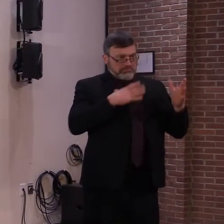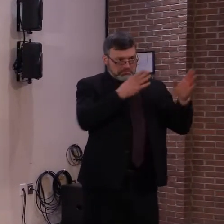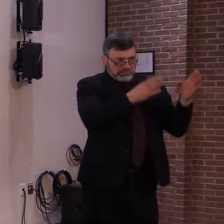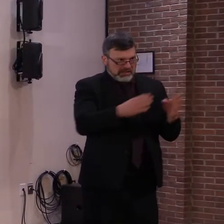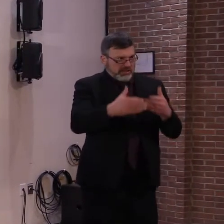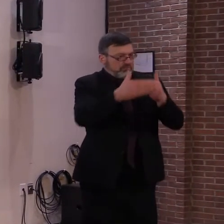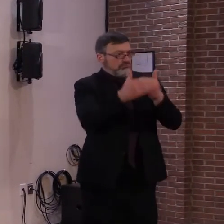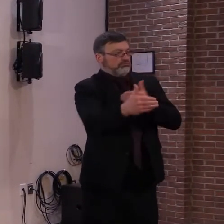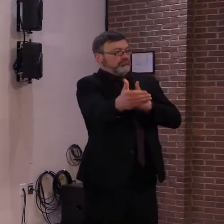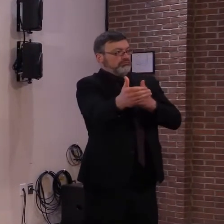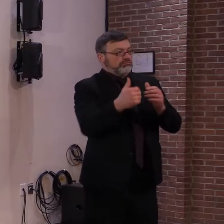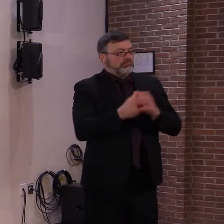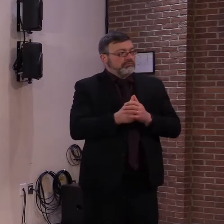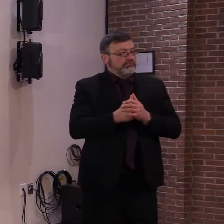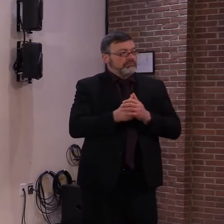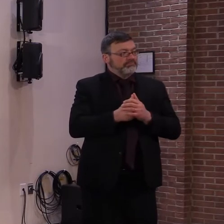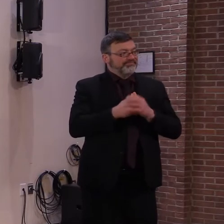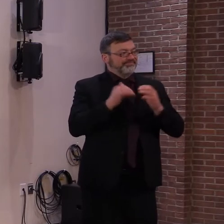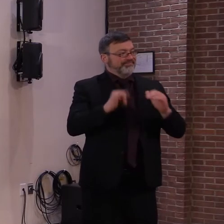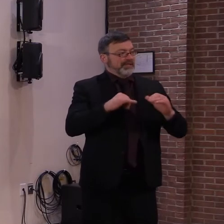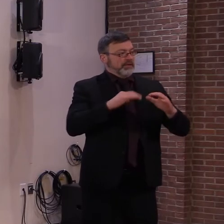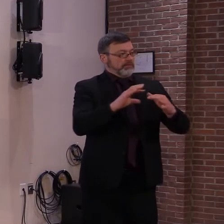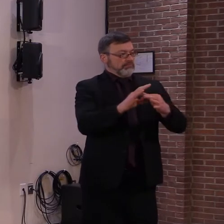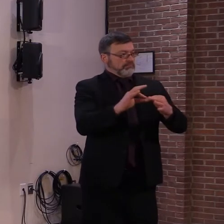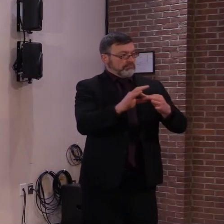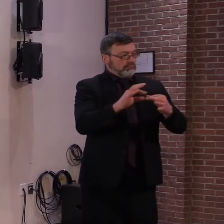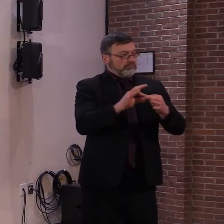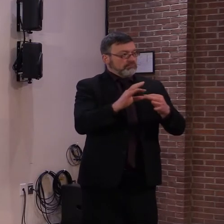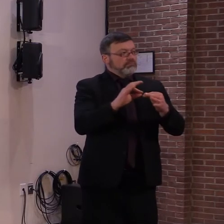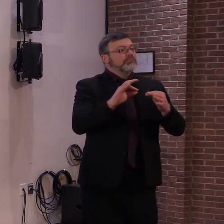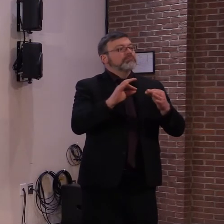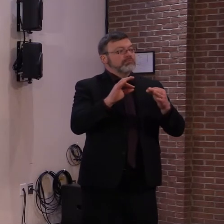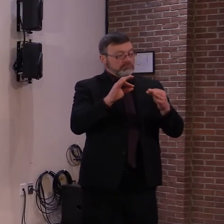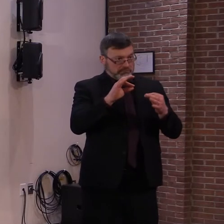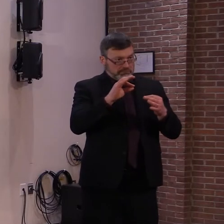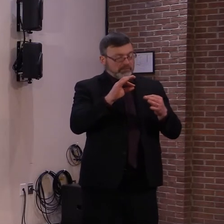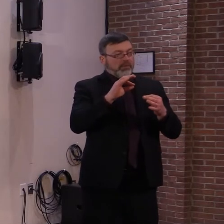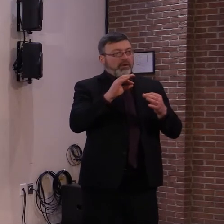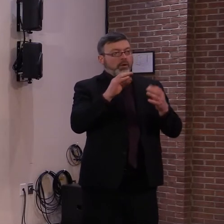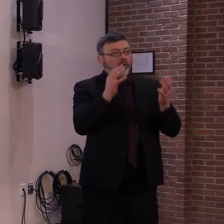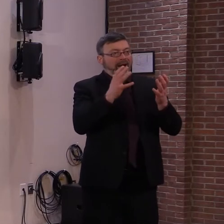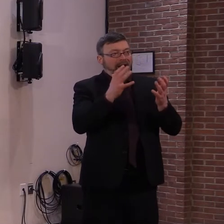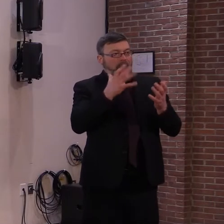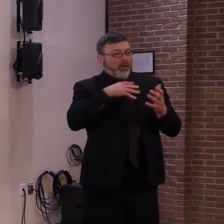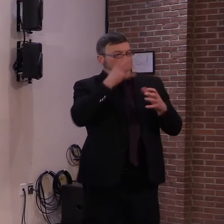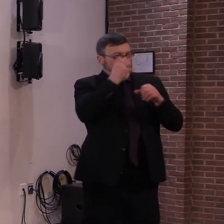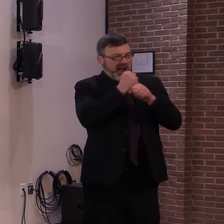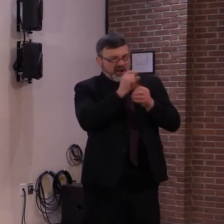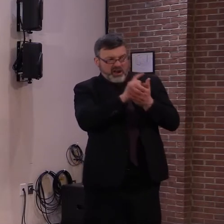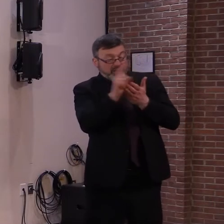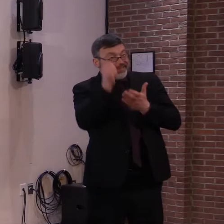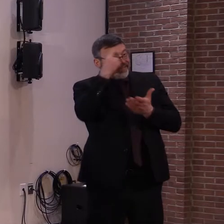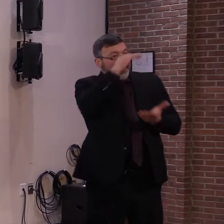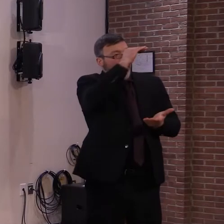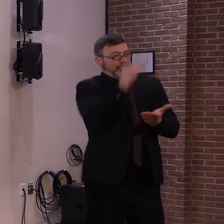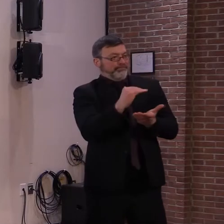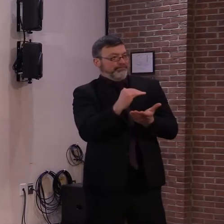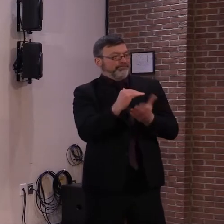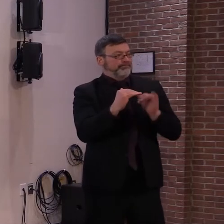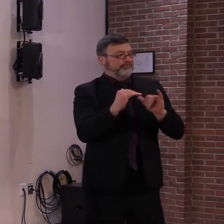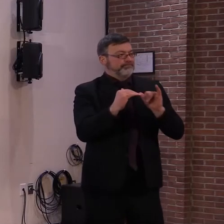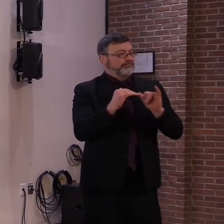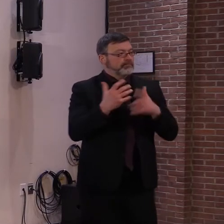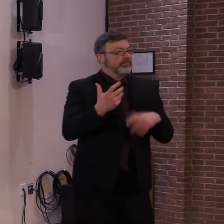happening next week with the limited doses we have received. First, keep in mind that Vermont is